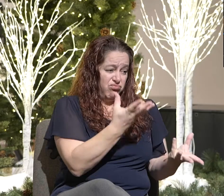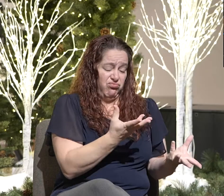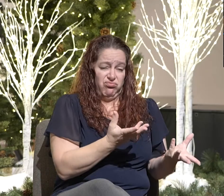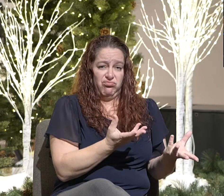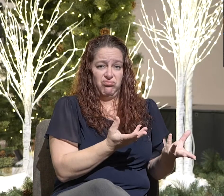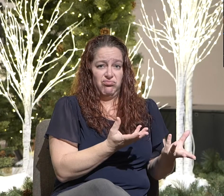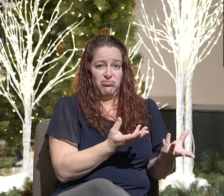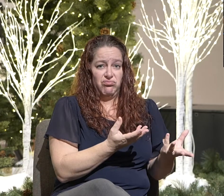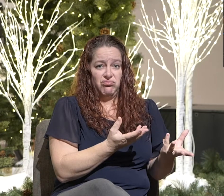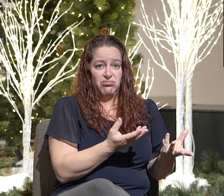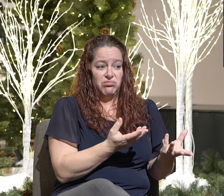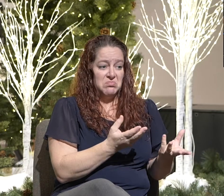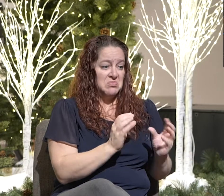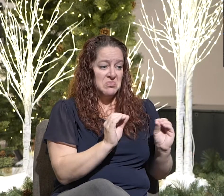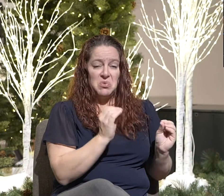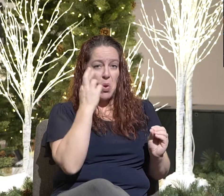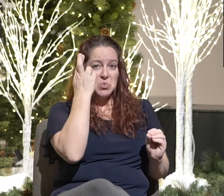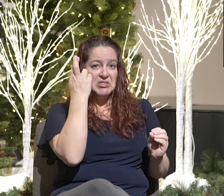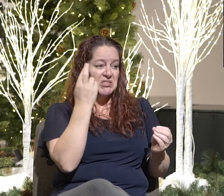There's no reason to care.